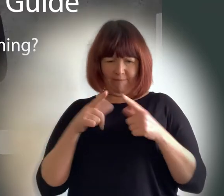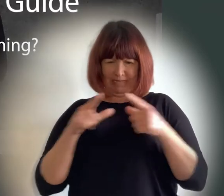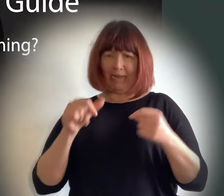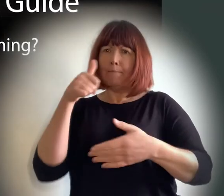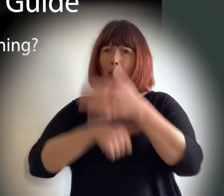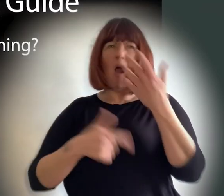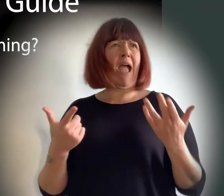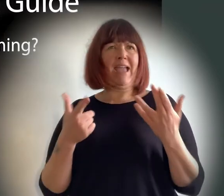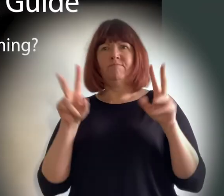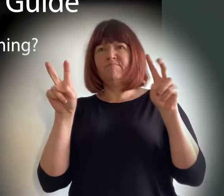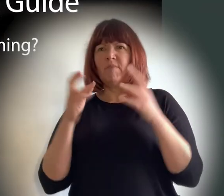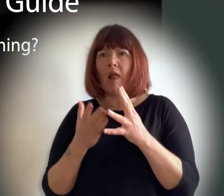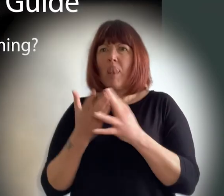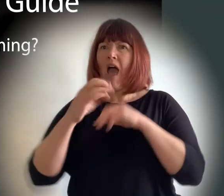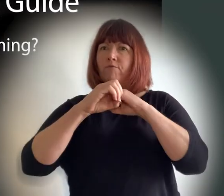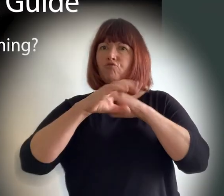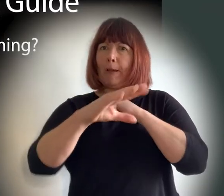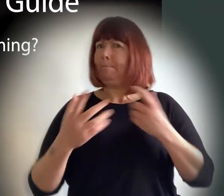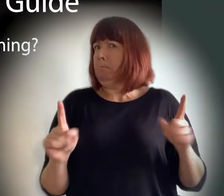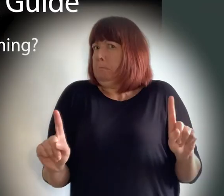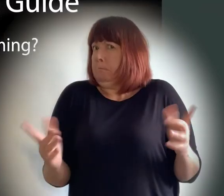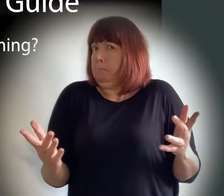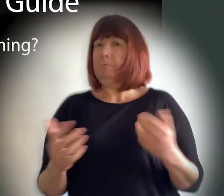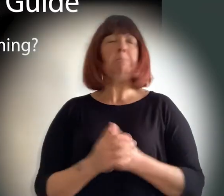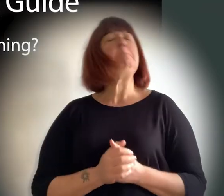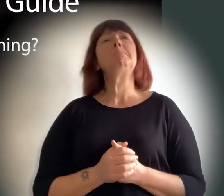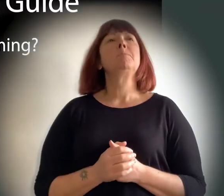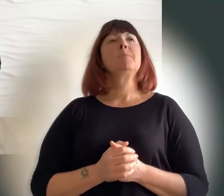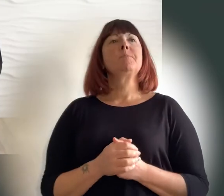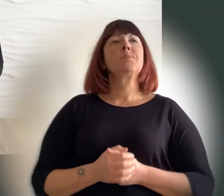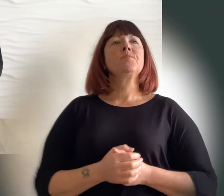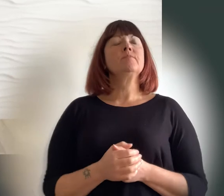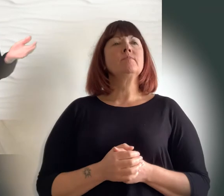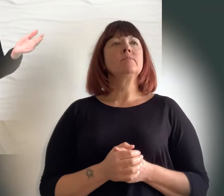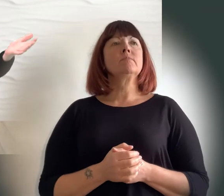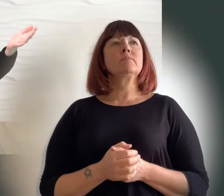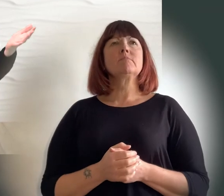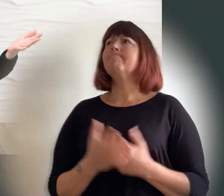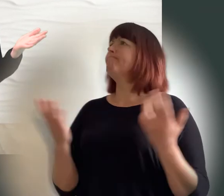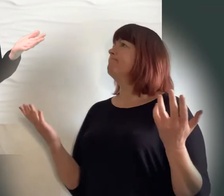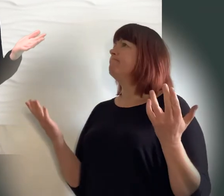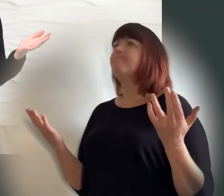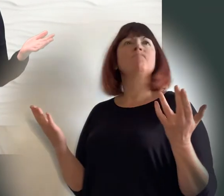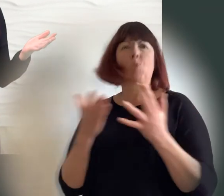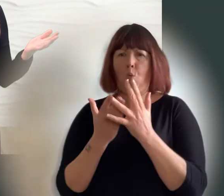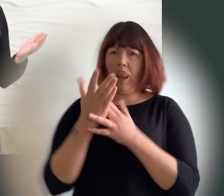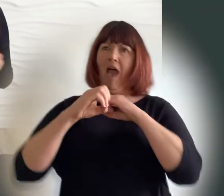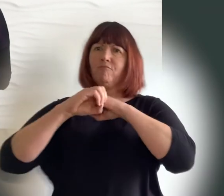so what is live streaming live streaming